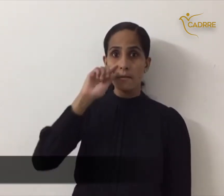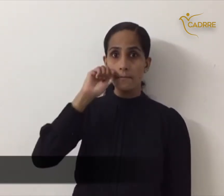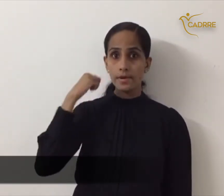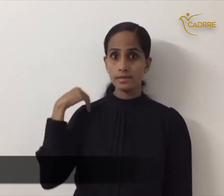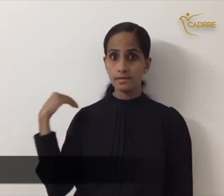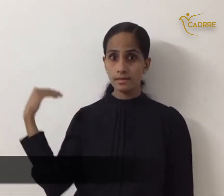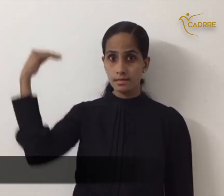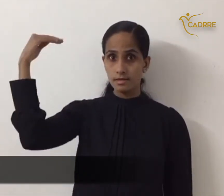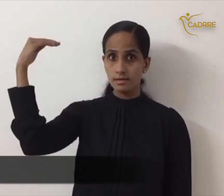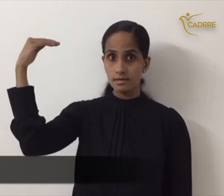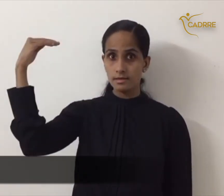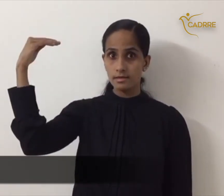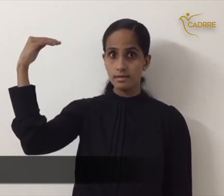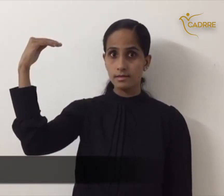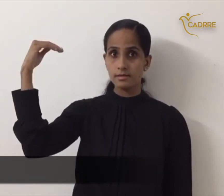older brother